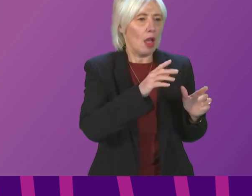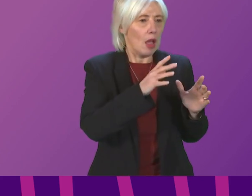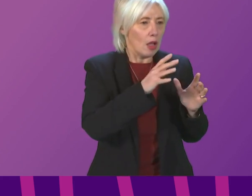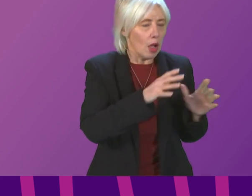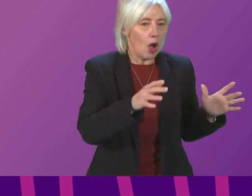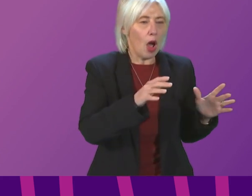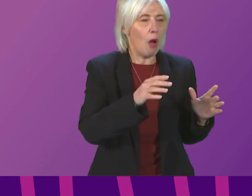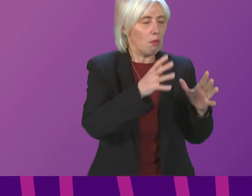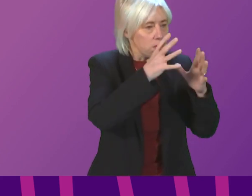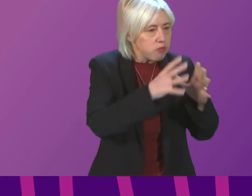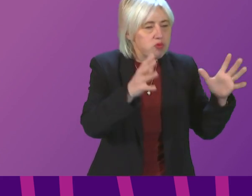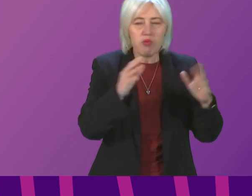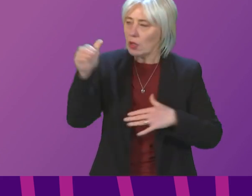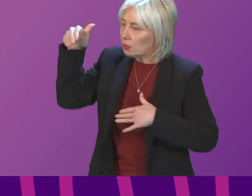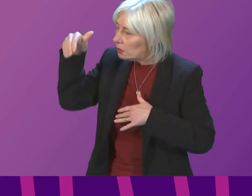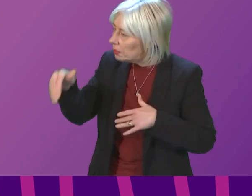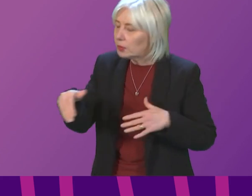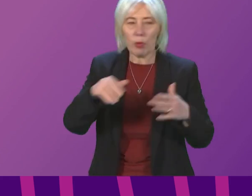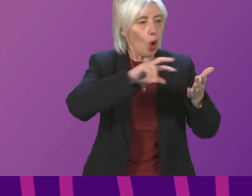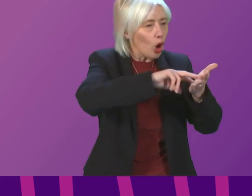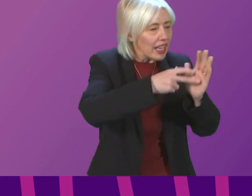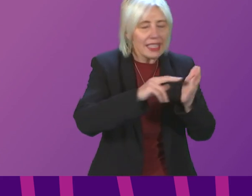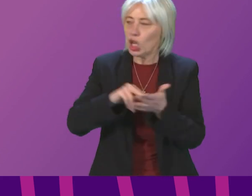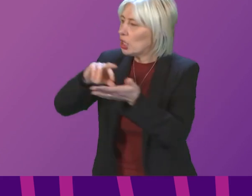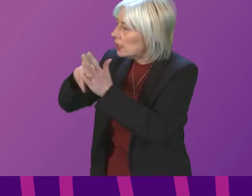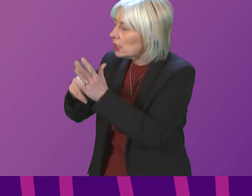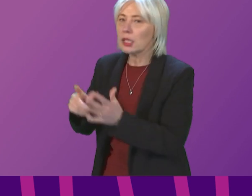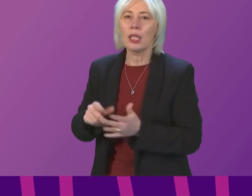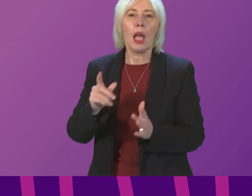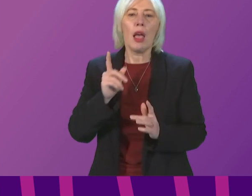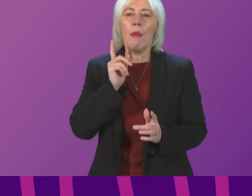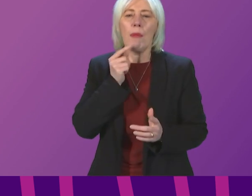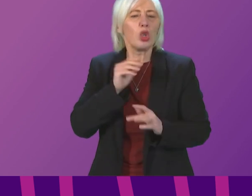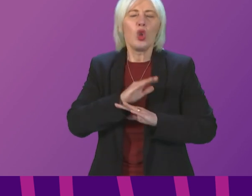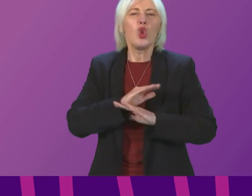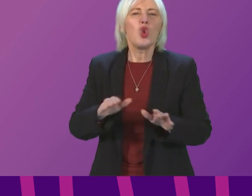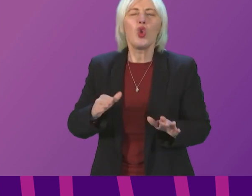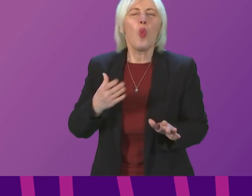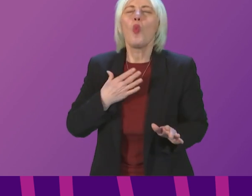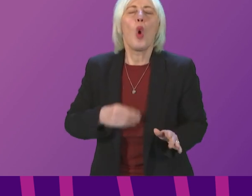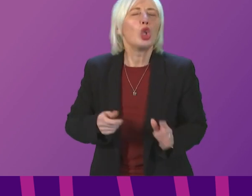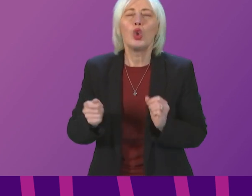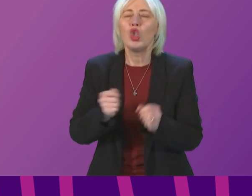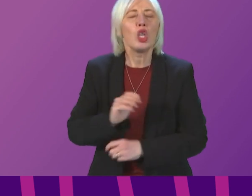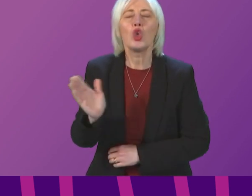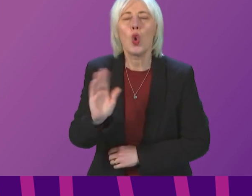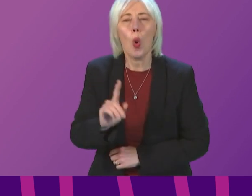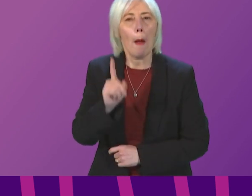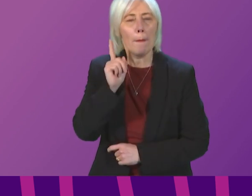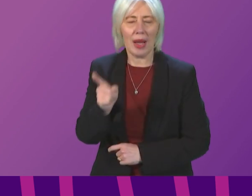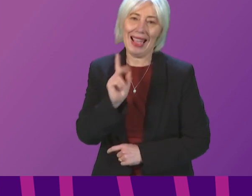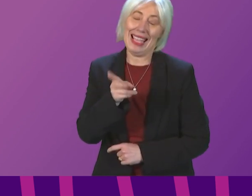declining organization is not the unwillingness to change, but it is